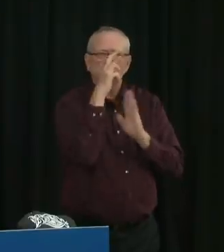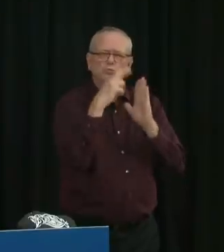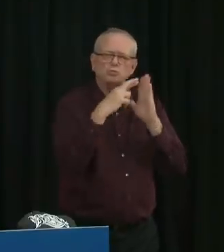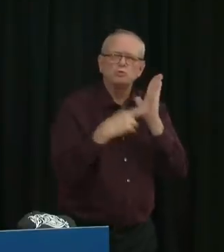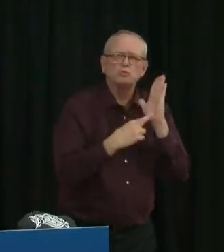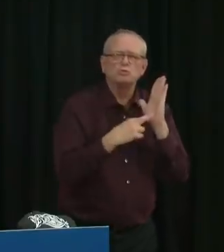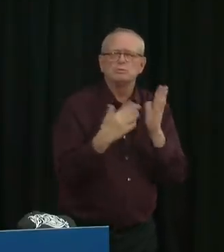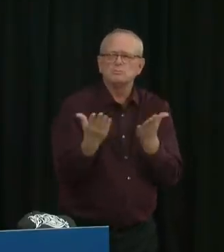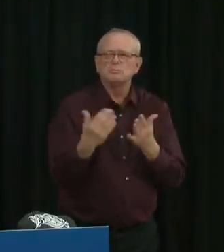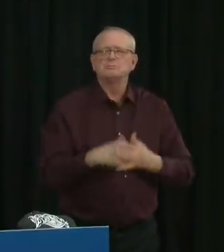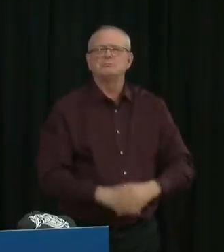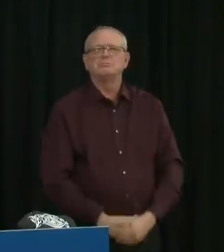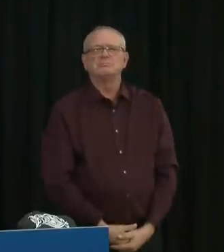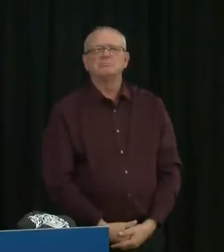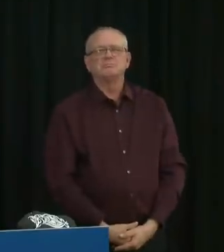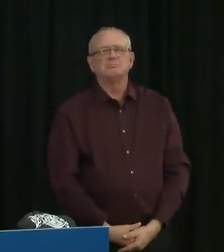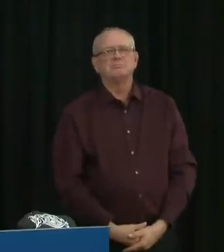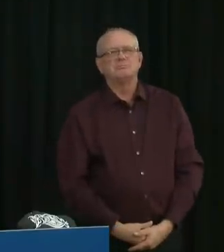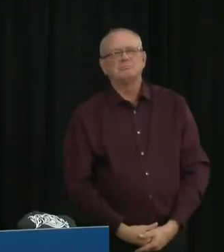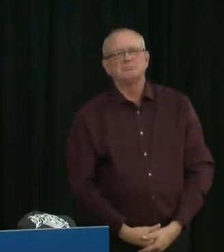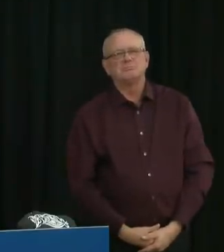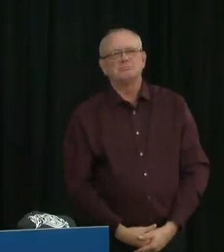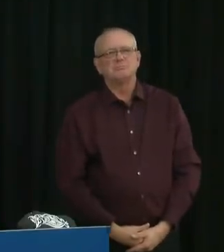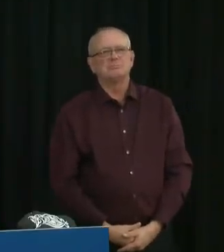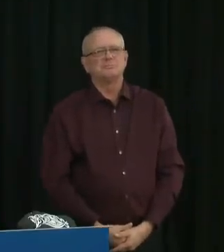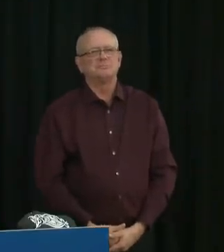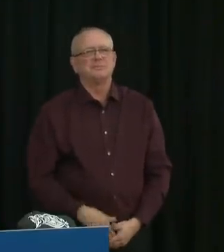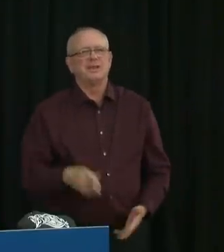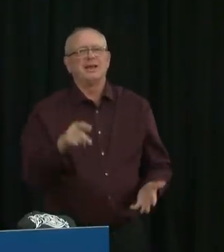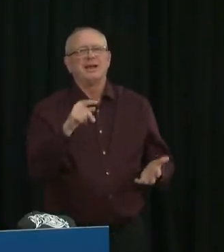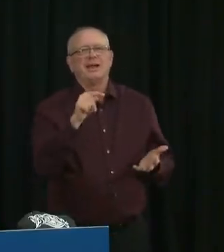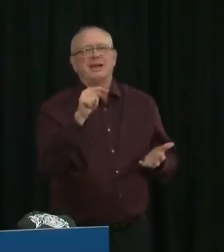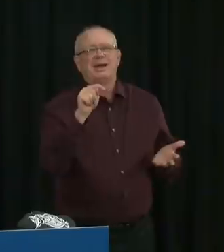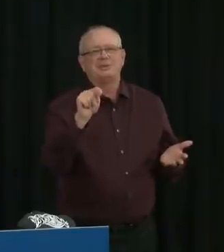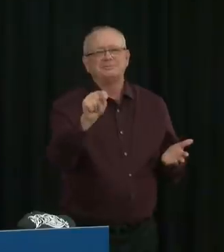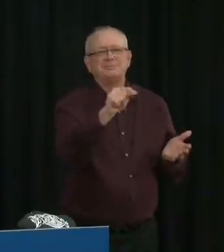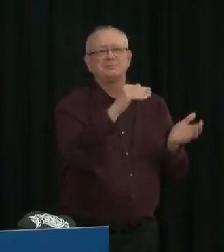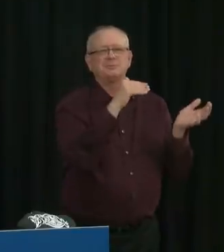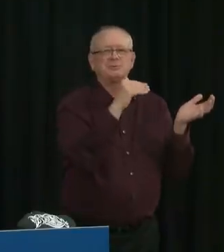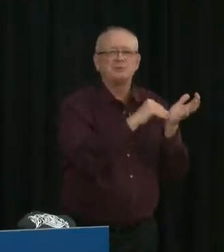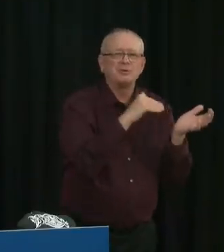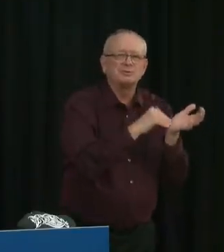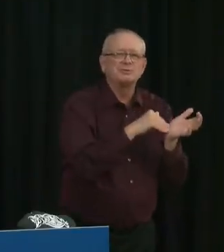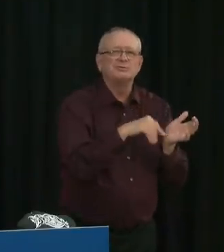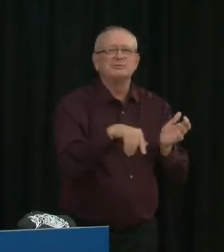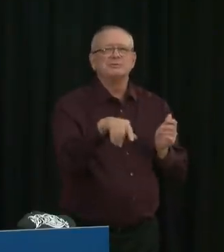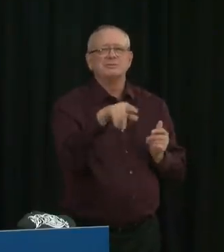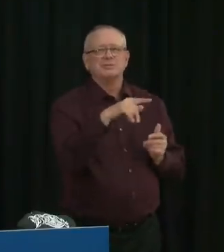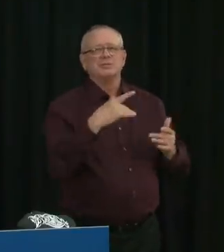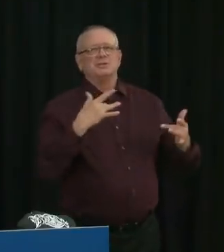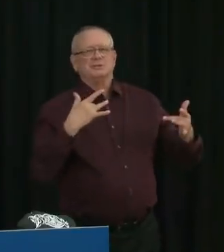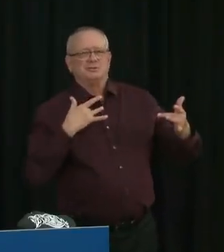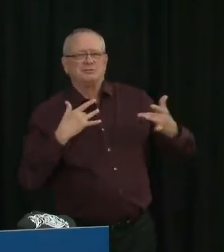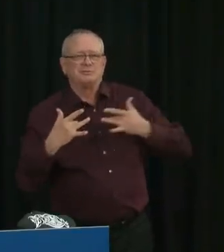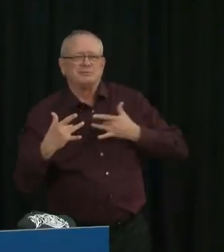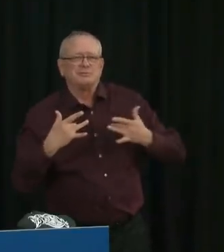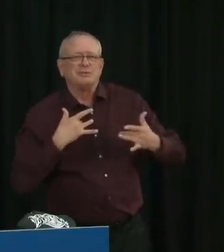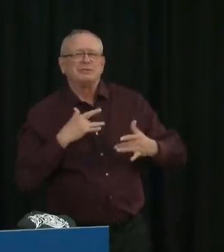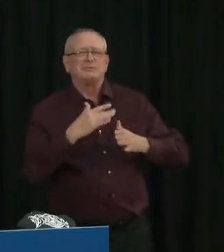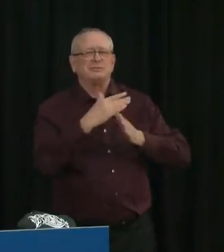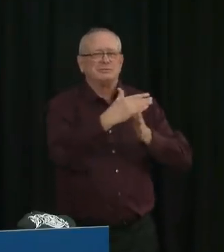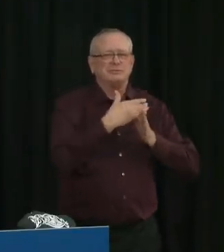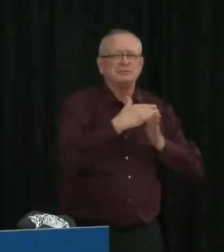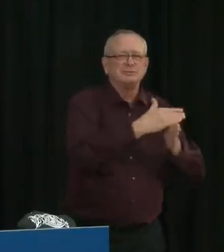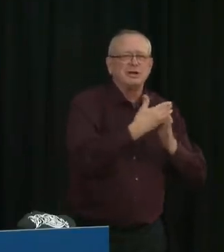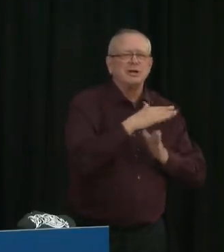I appreciate the voices that are out there and articulating their perspectives on the way